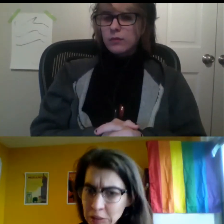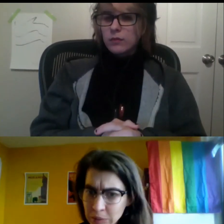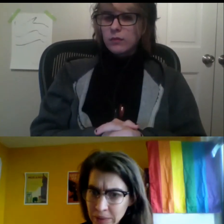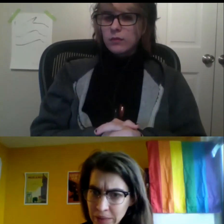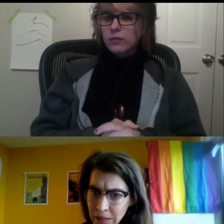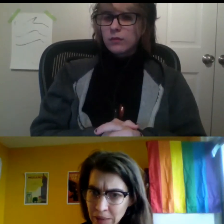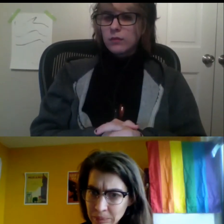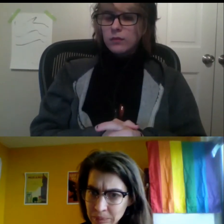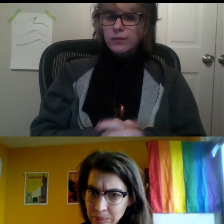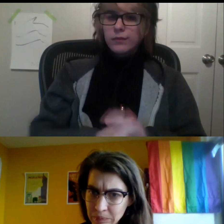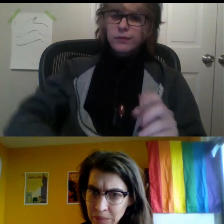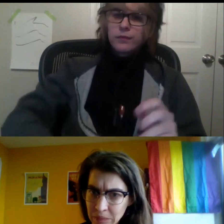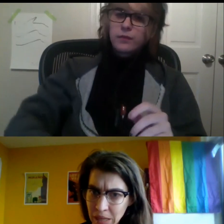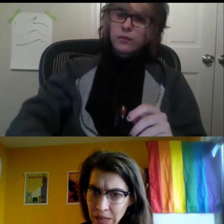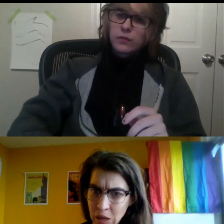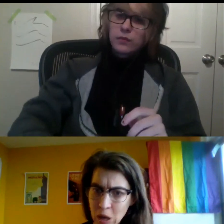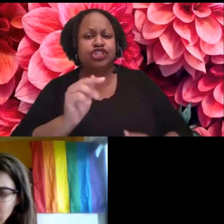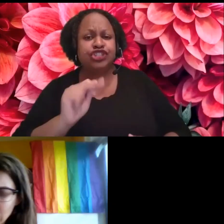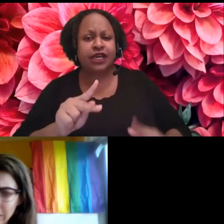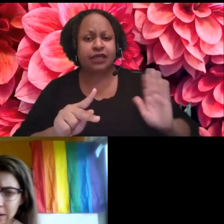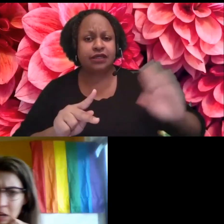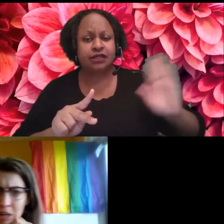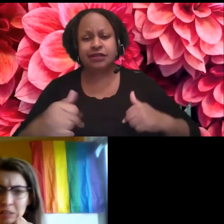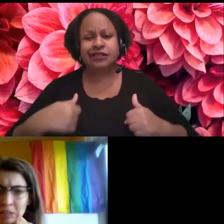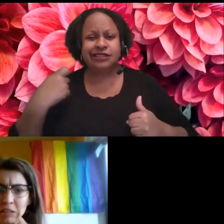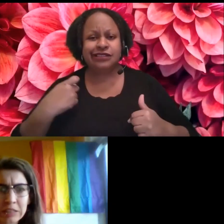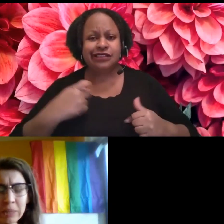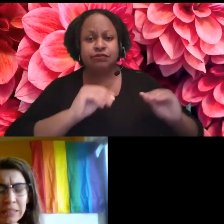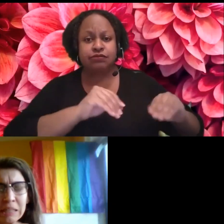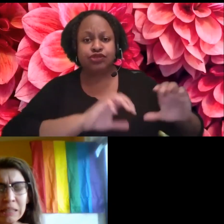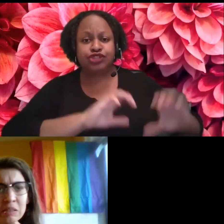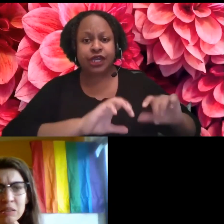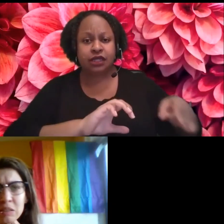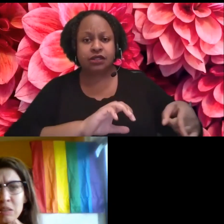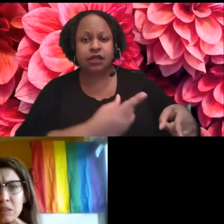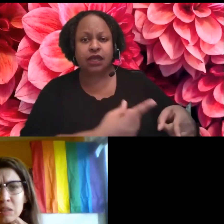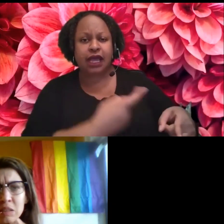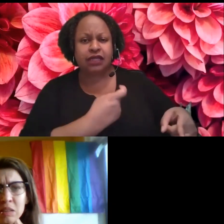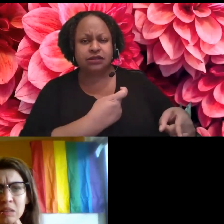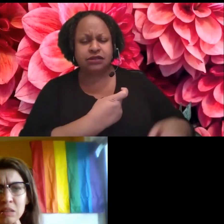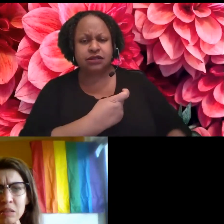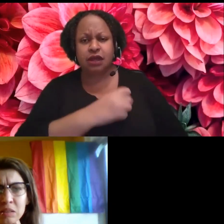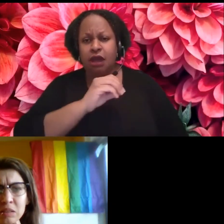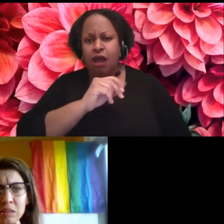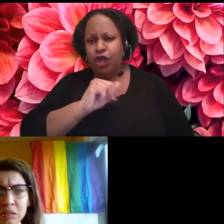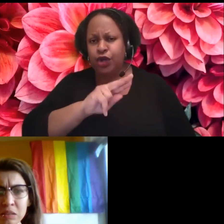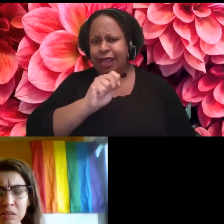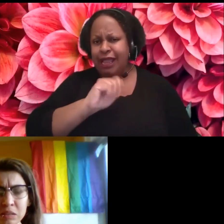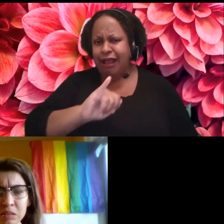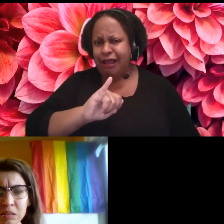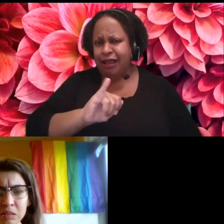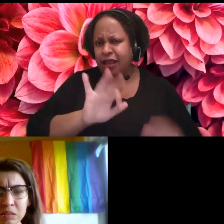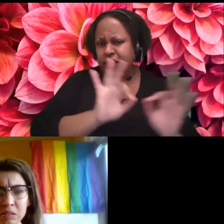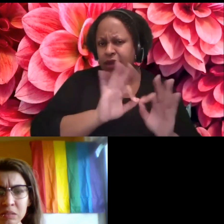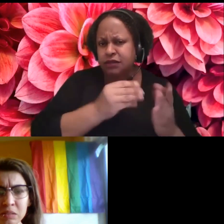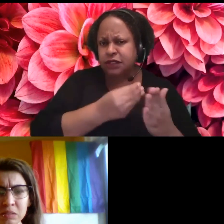had a question about, um, Otter AI costing money? Does it cost money?